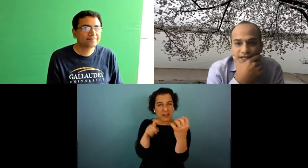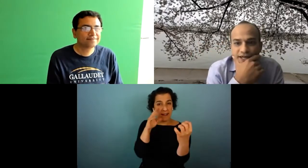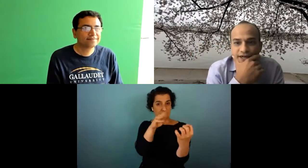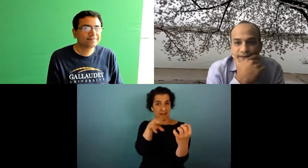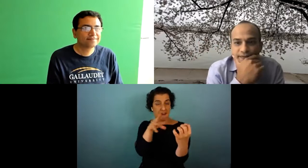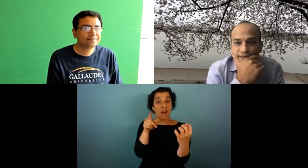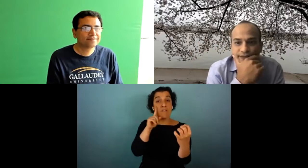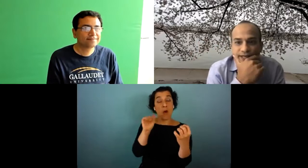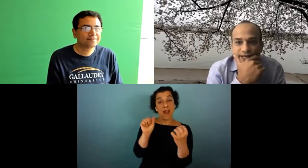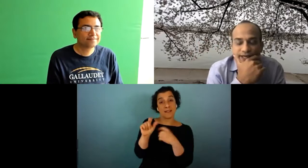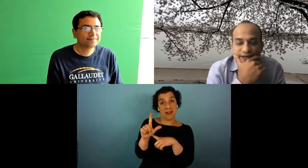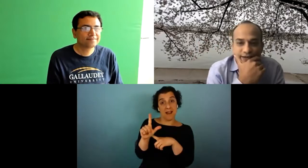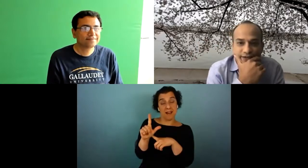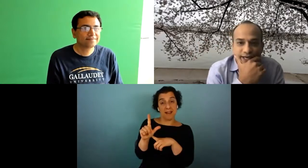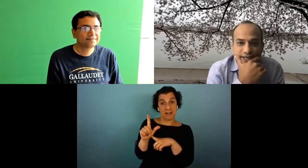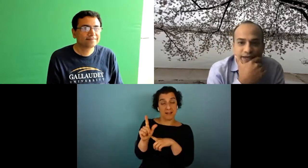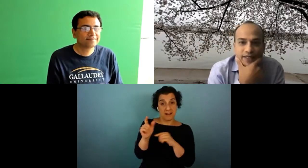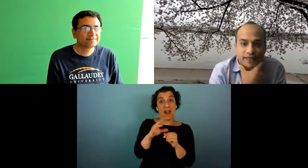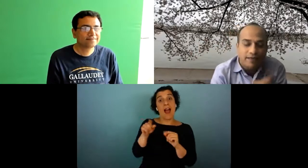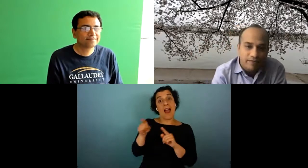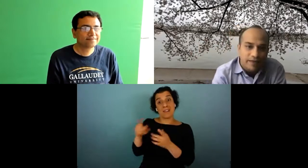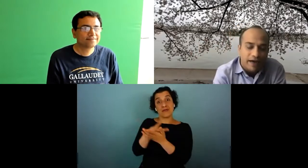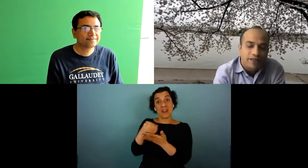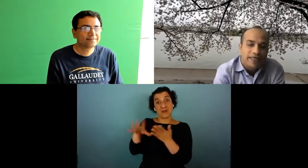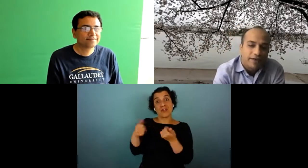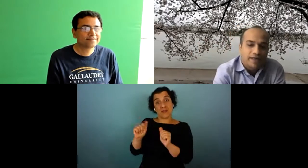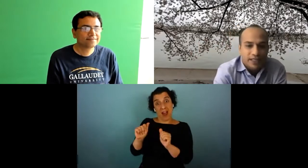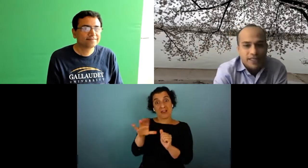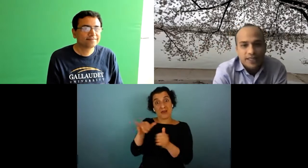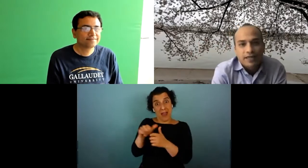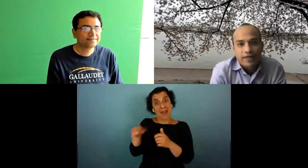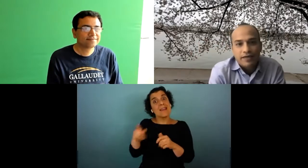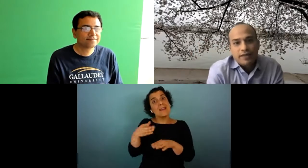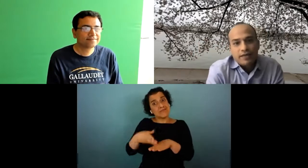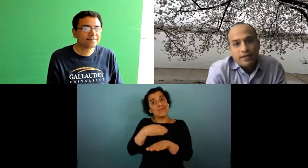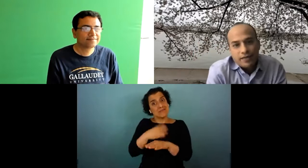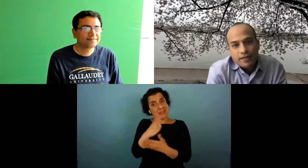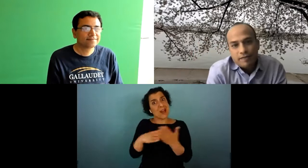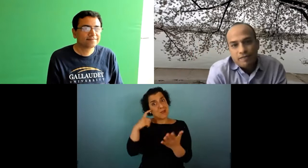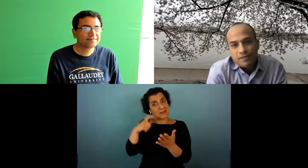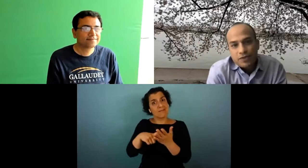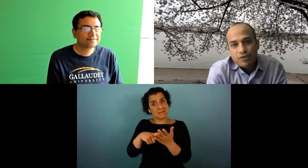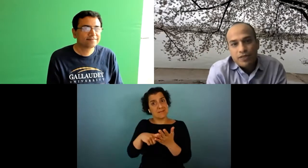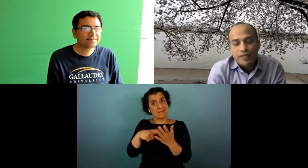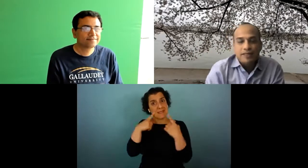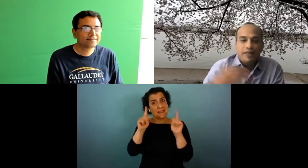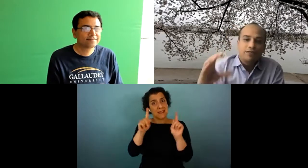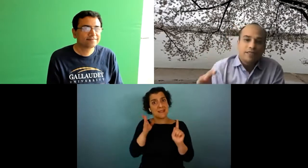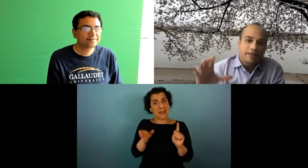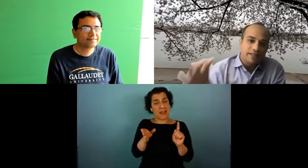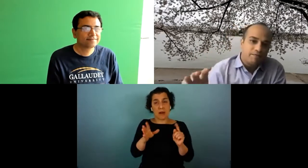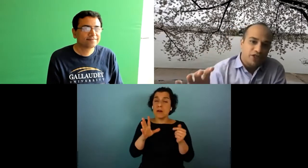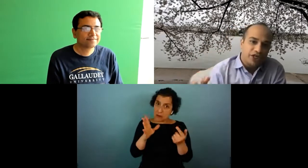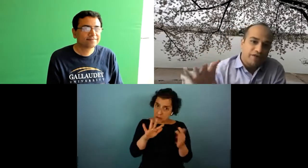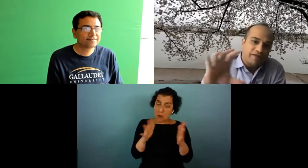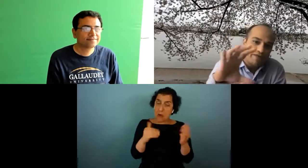um and and he tried to do that and he got some i would say he got some success there um so there is i would say